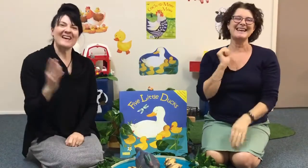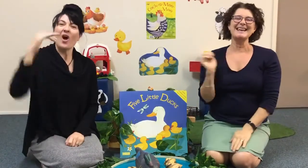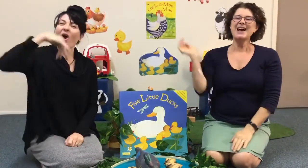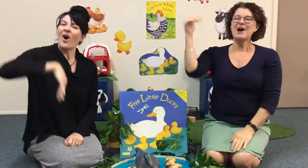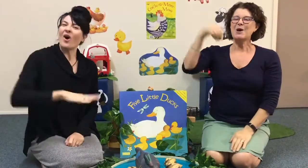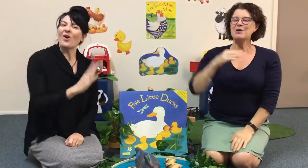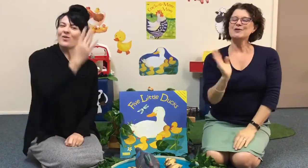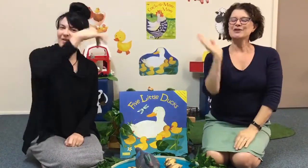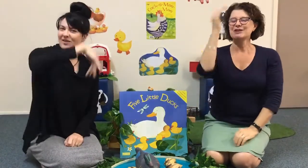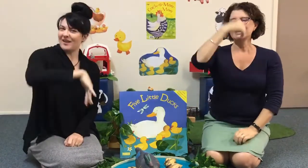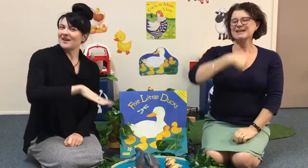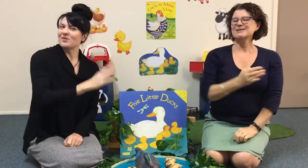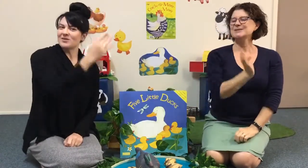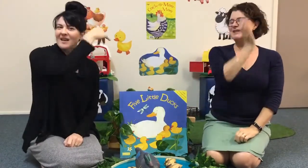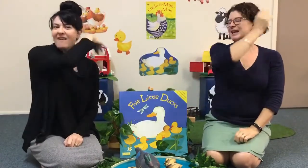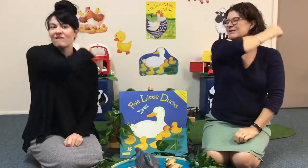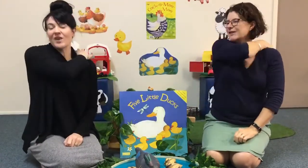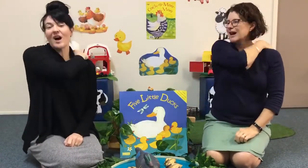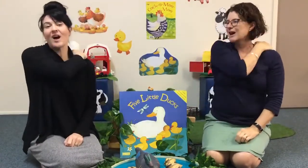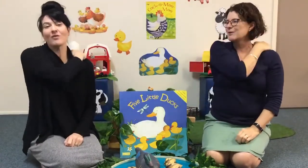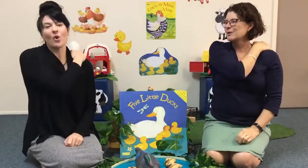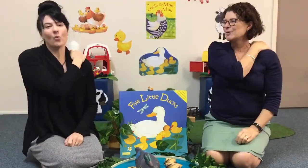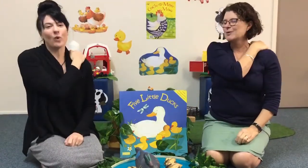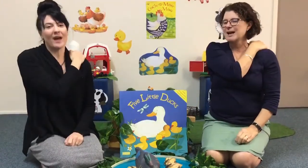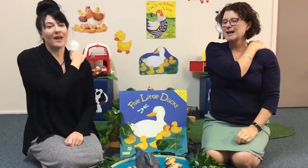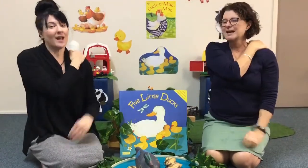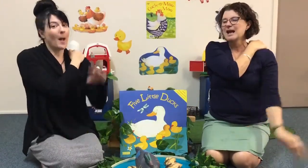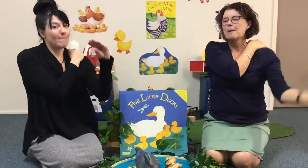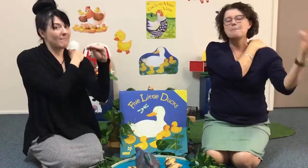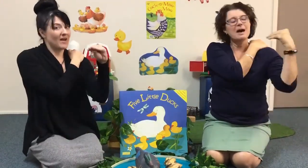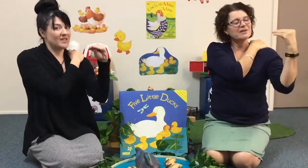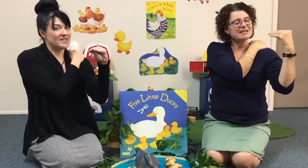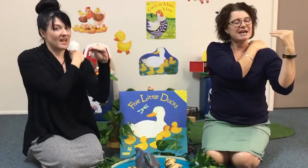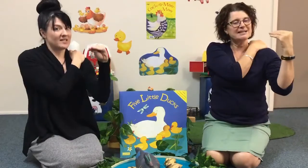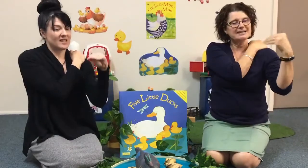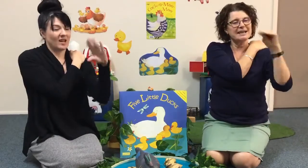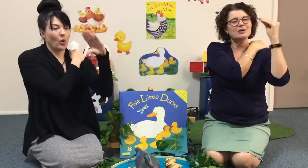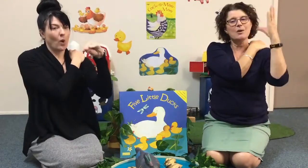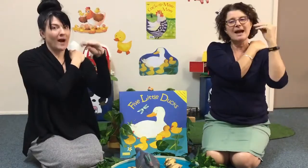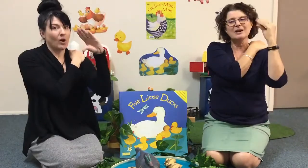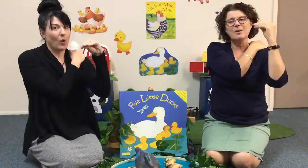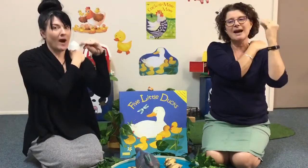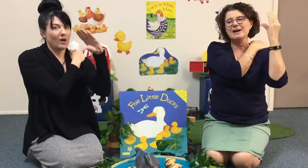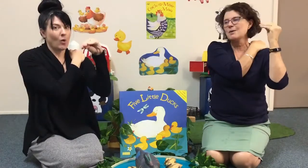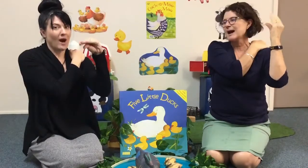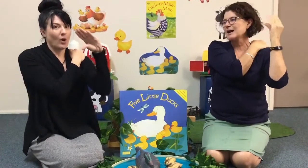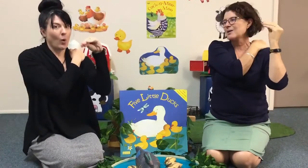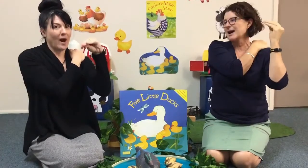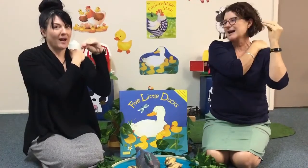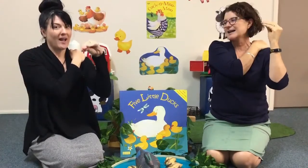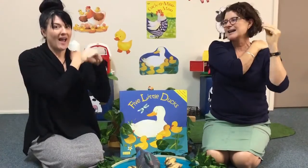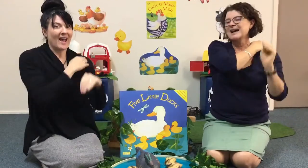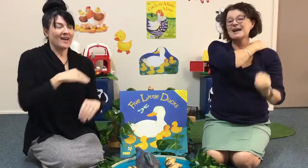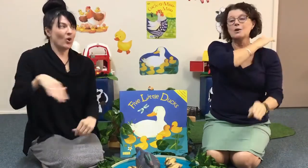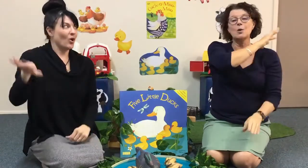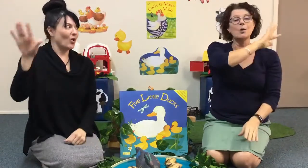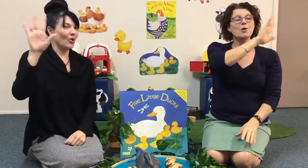Over the hills and far away Mother Duck said quack, quack, quack, quack And all